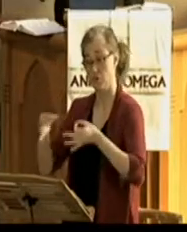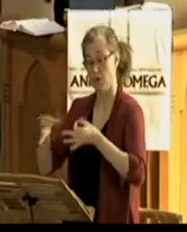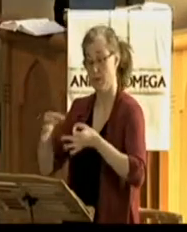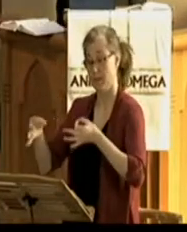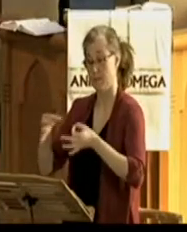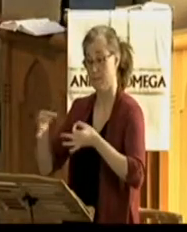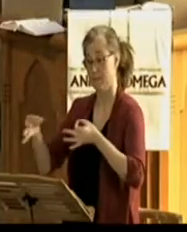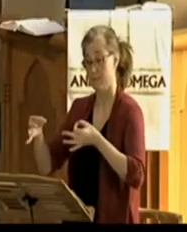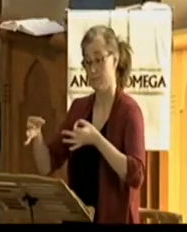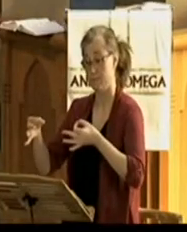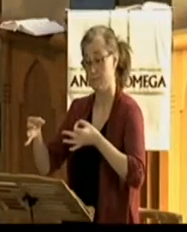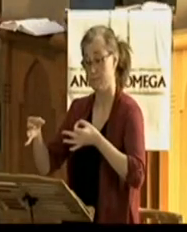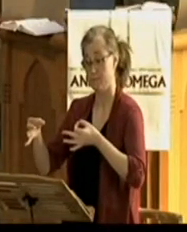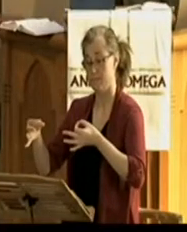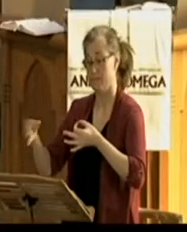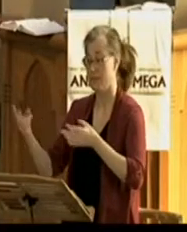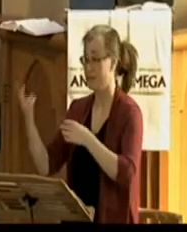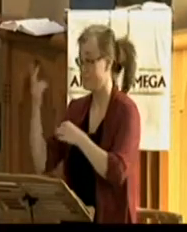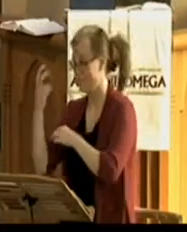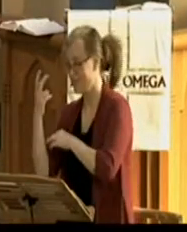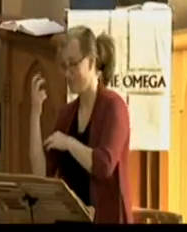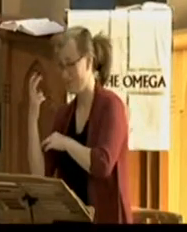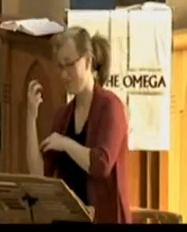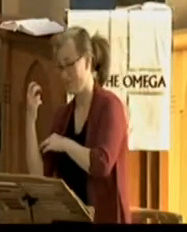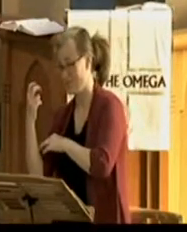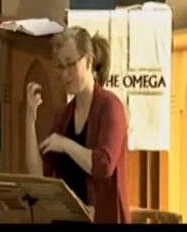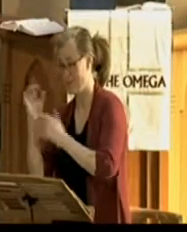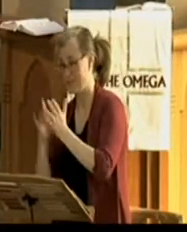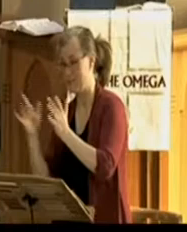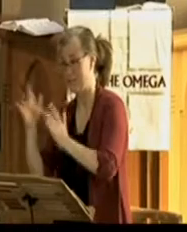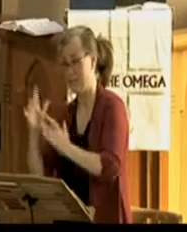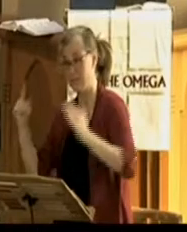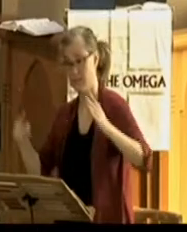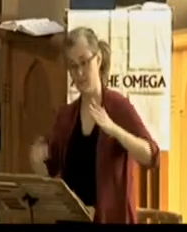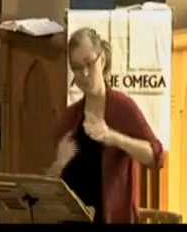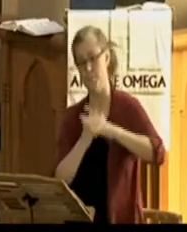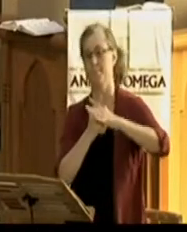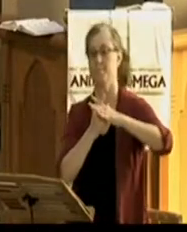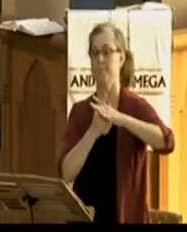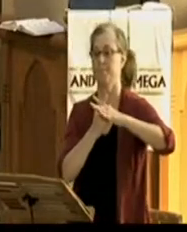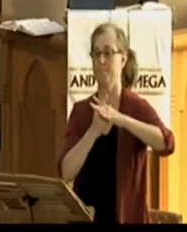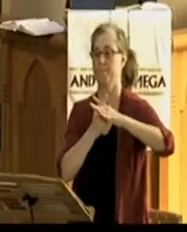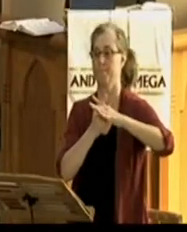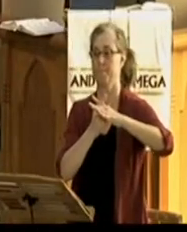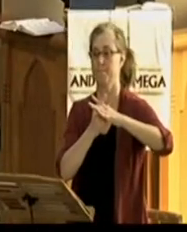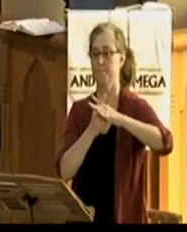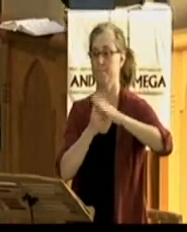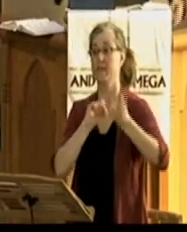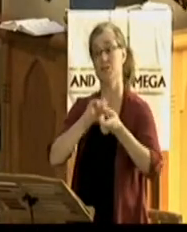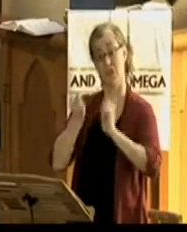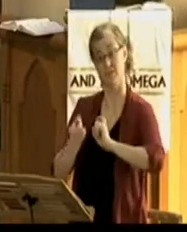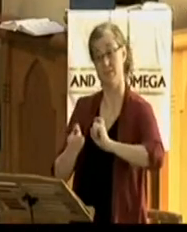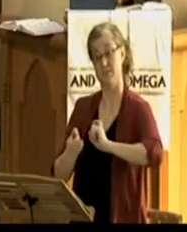the risen Lord Jesus Christ. So take your doubts. Take your fears. To the Lord. Ask him to work.